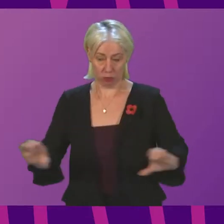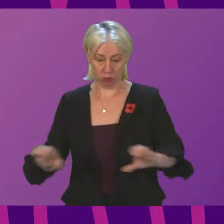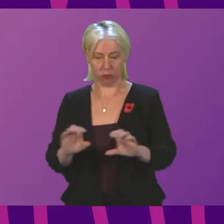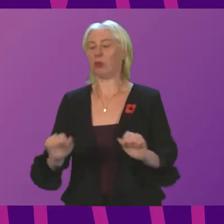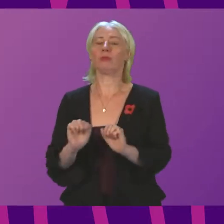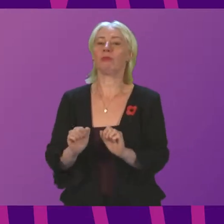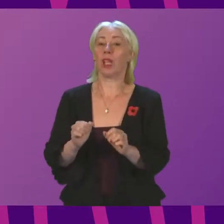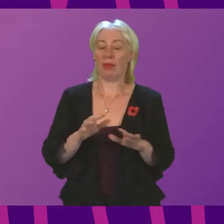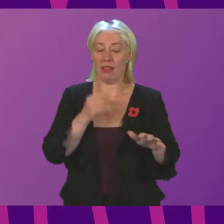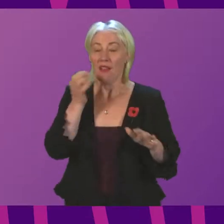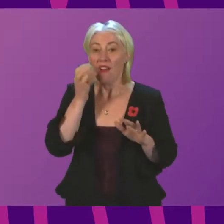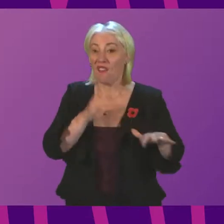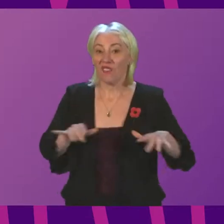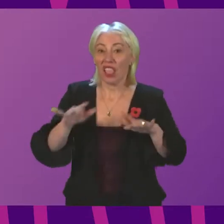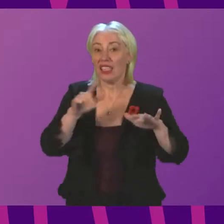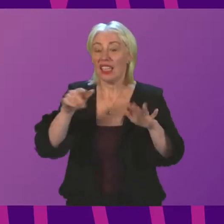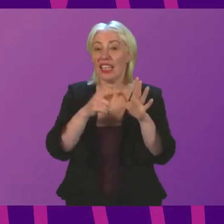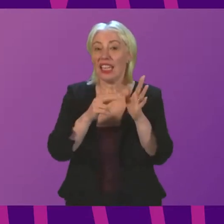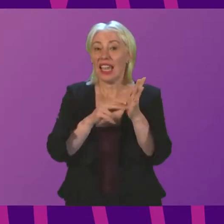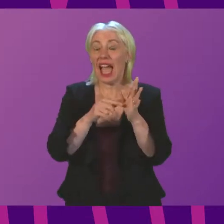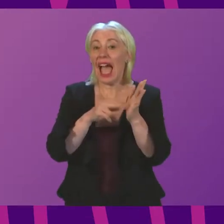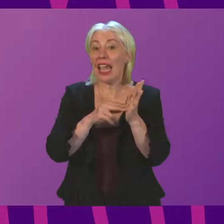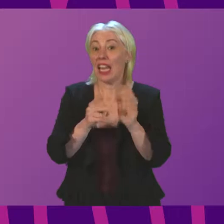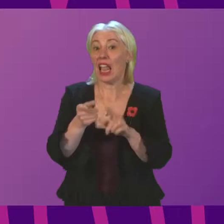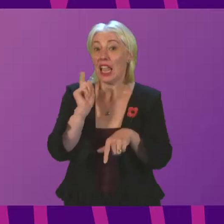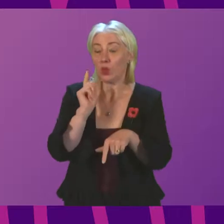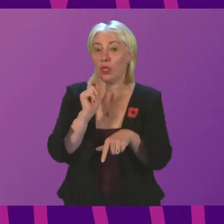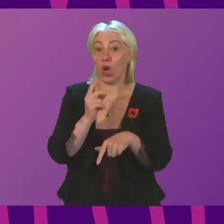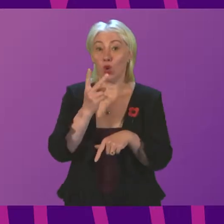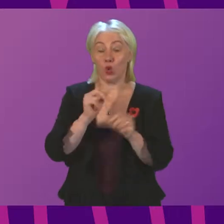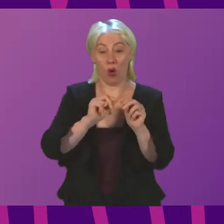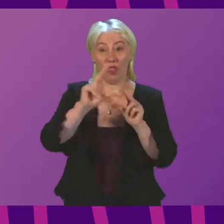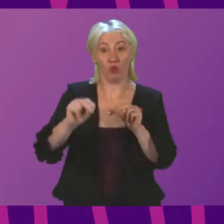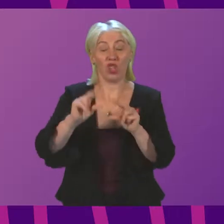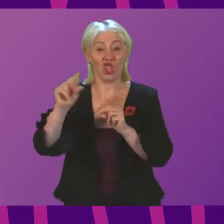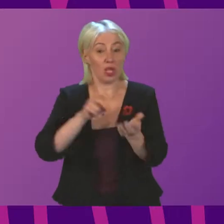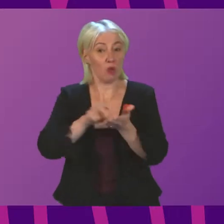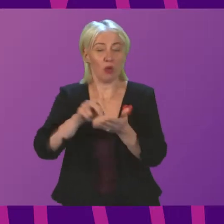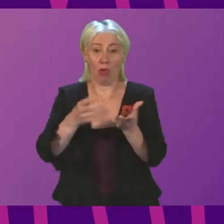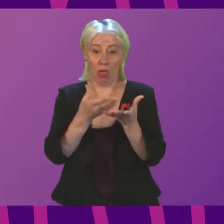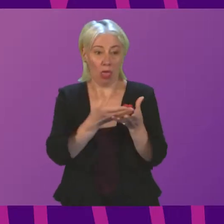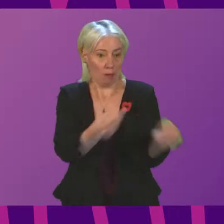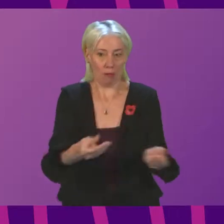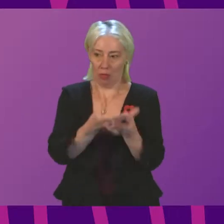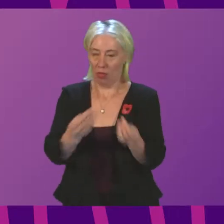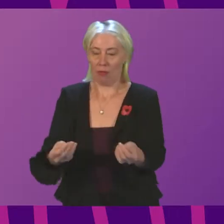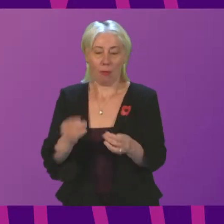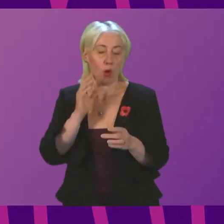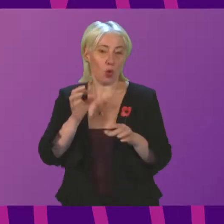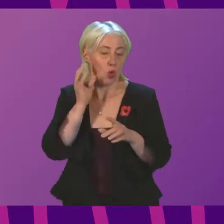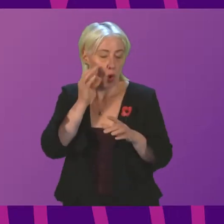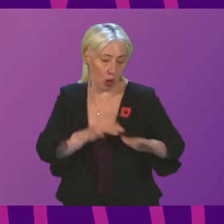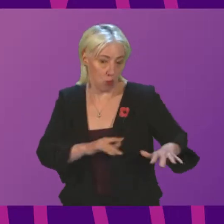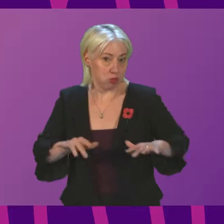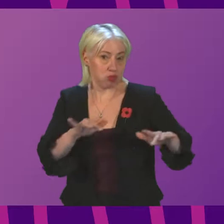Annan experience just last week, which washed away two of the town's footbridges in unprecedented water levels, can the Deputy